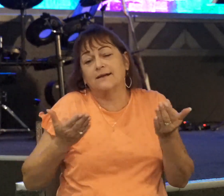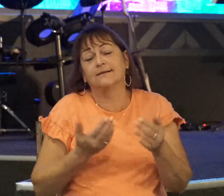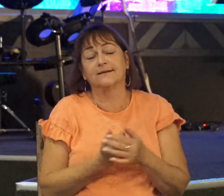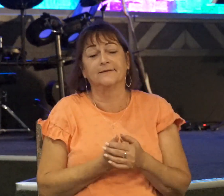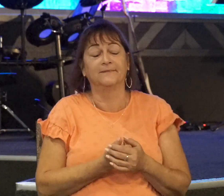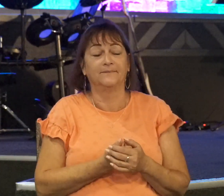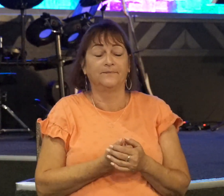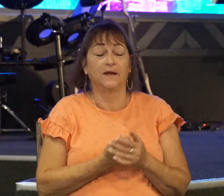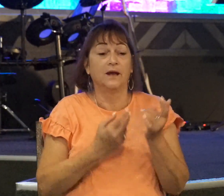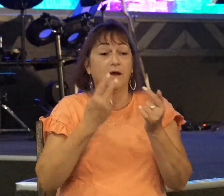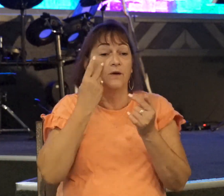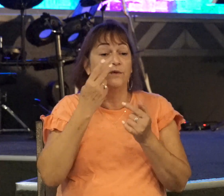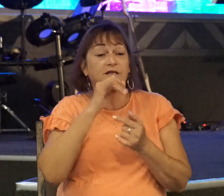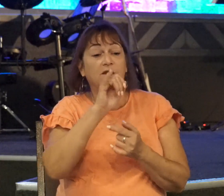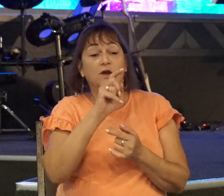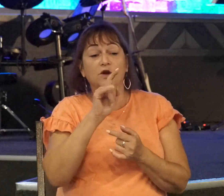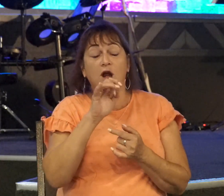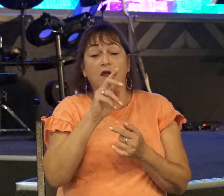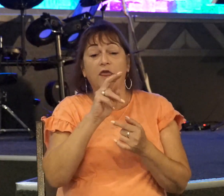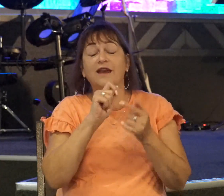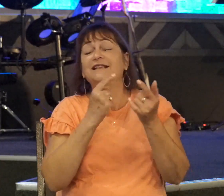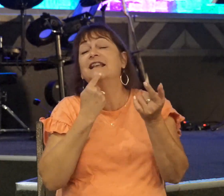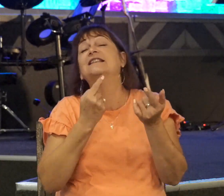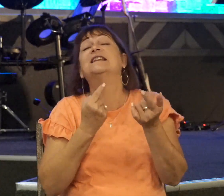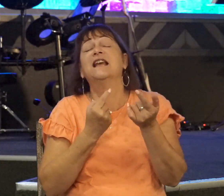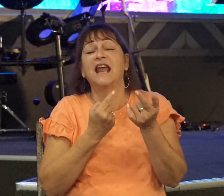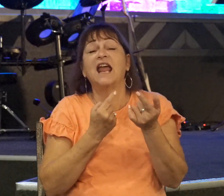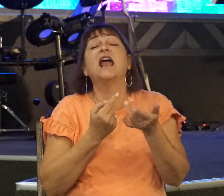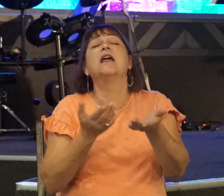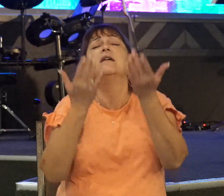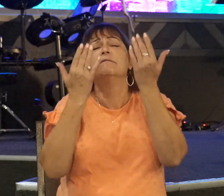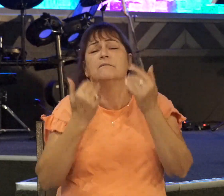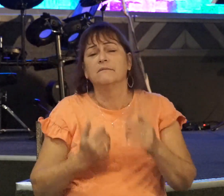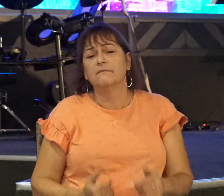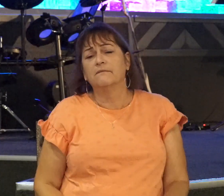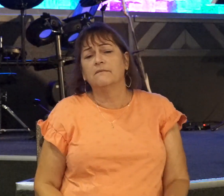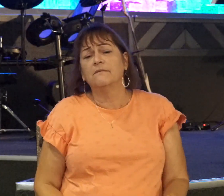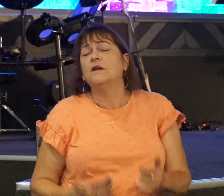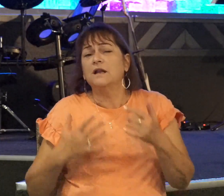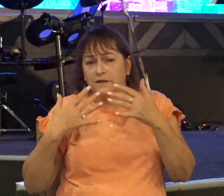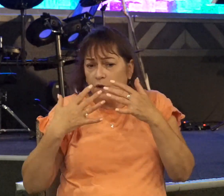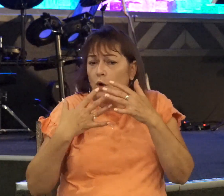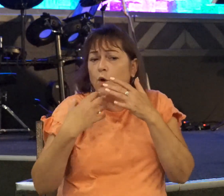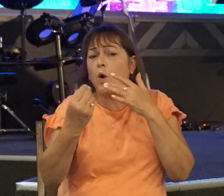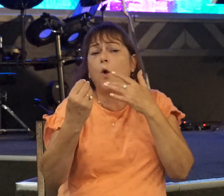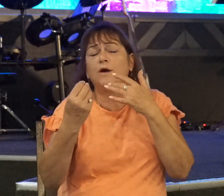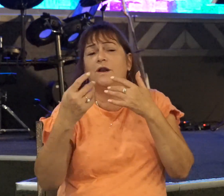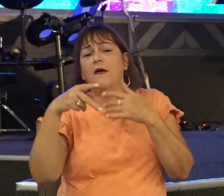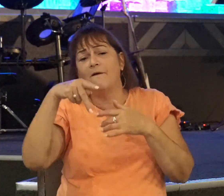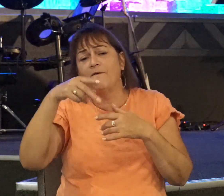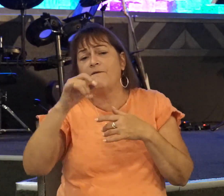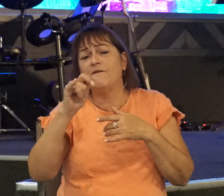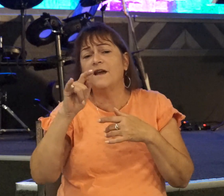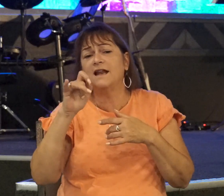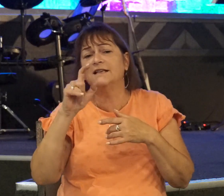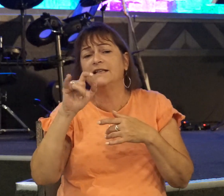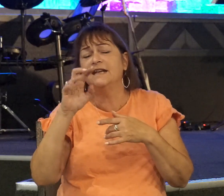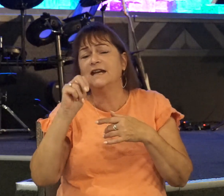we see that Jonathan tells his armor bearer, Hey, armor bearer, let's go into the Philistine garrison. Why? Well, to